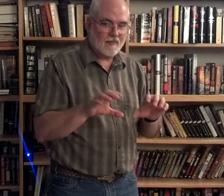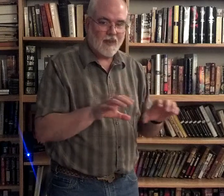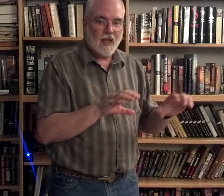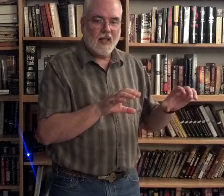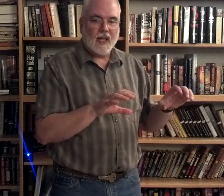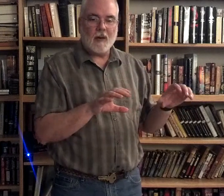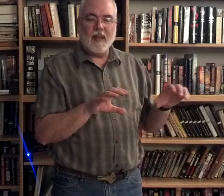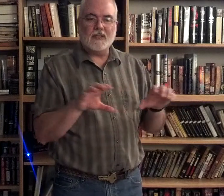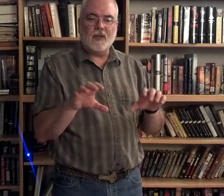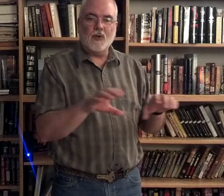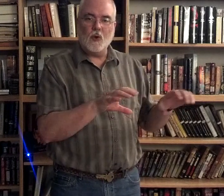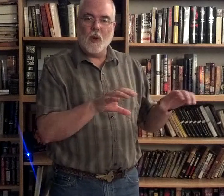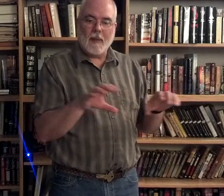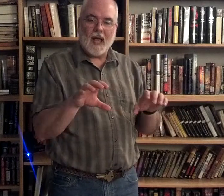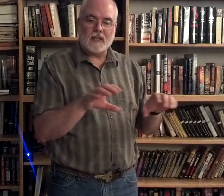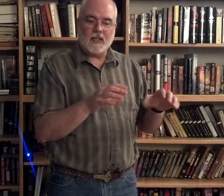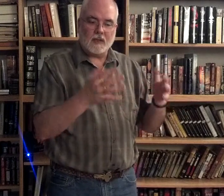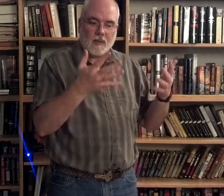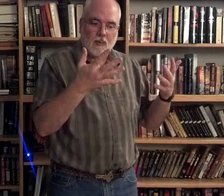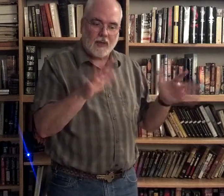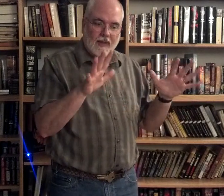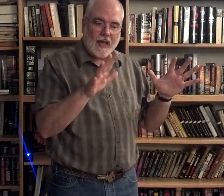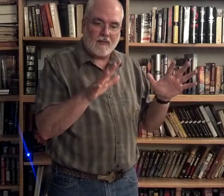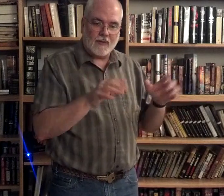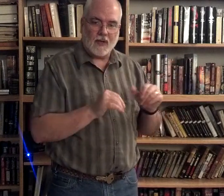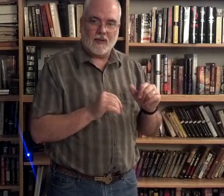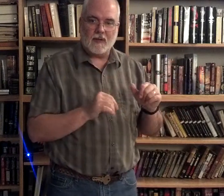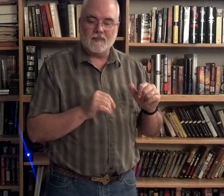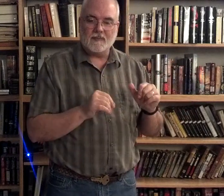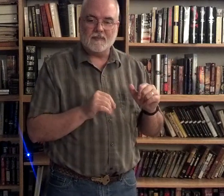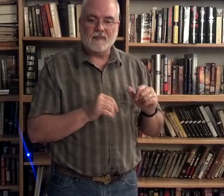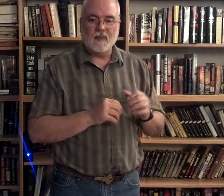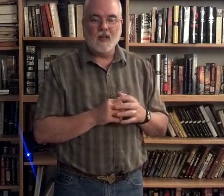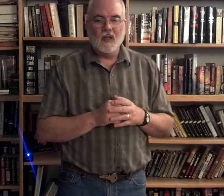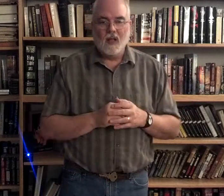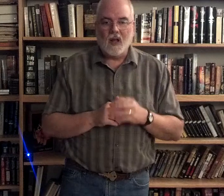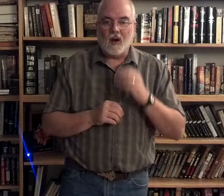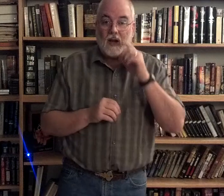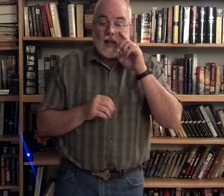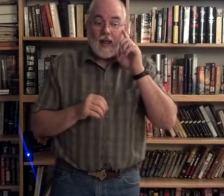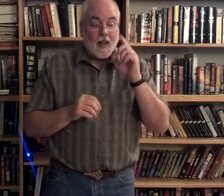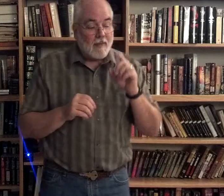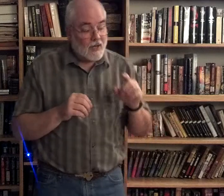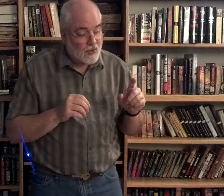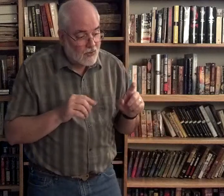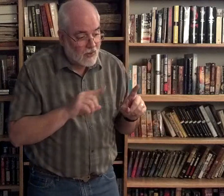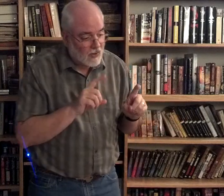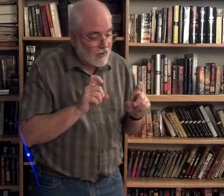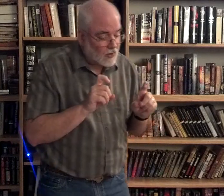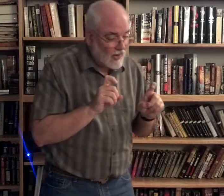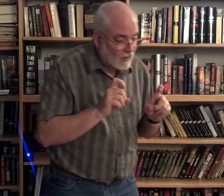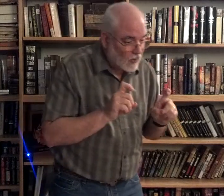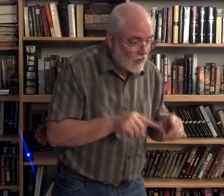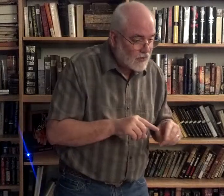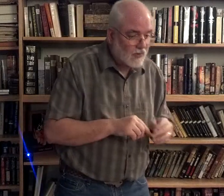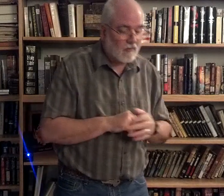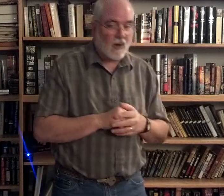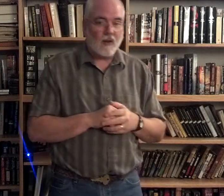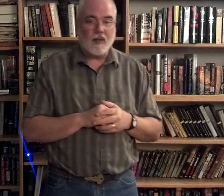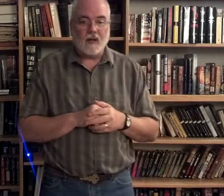Kind of makes the do a past tense by putting that in front of it. All right, and make sure that you have a question mark there at